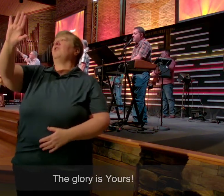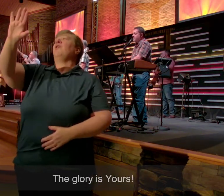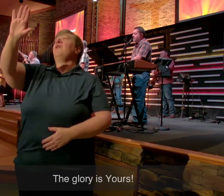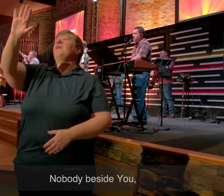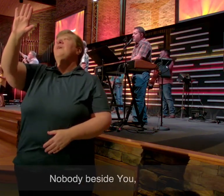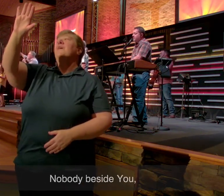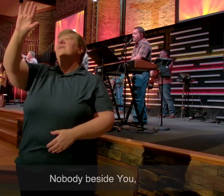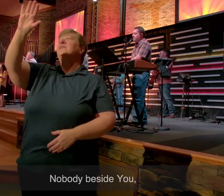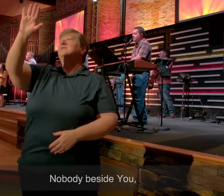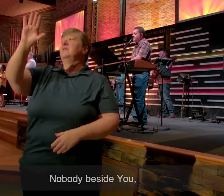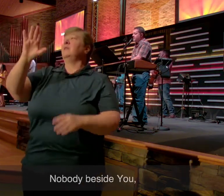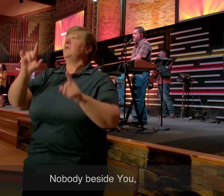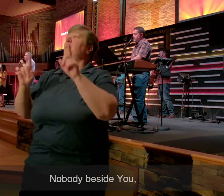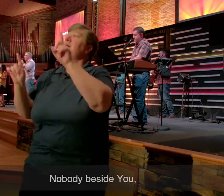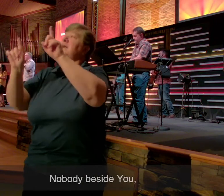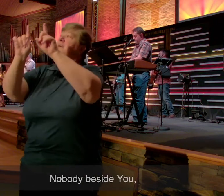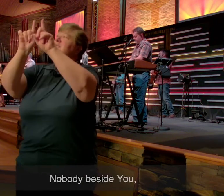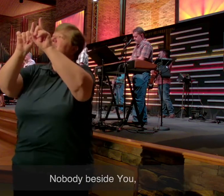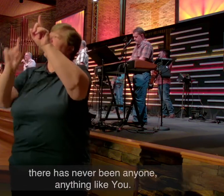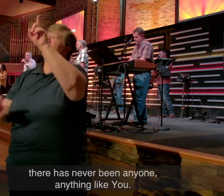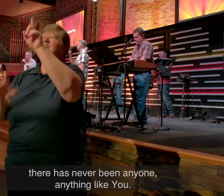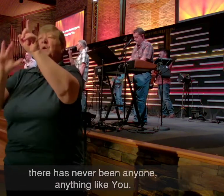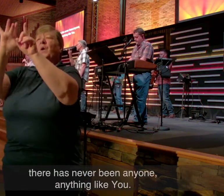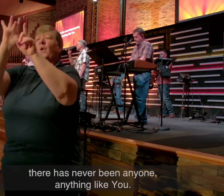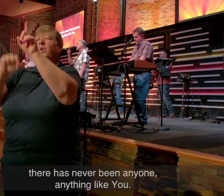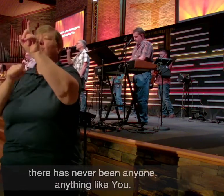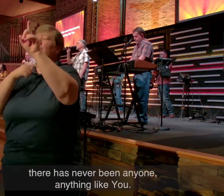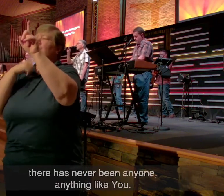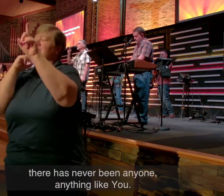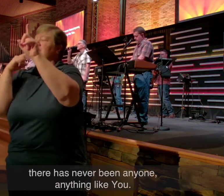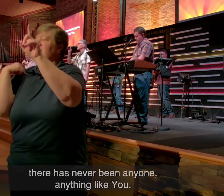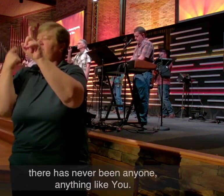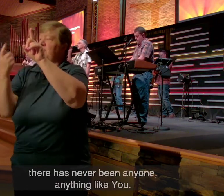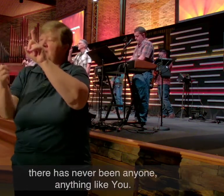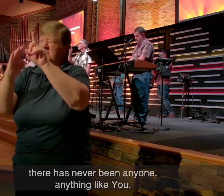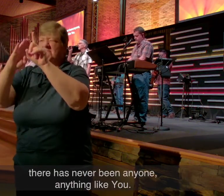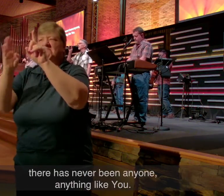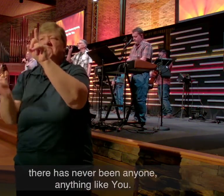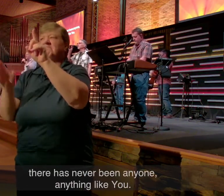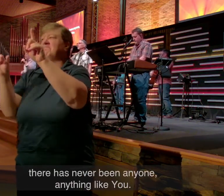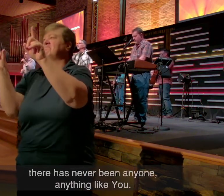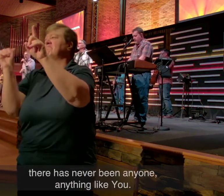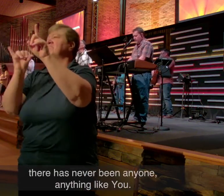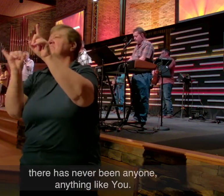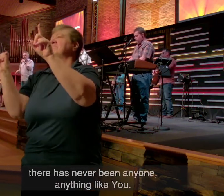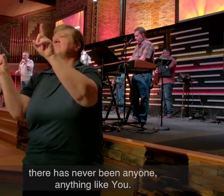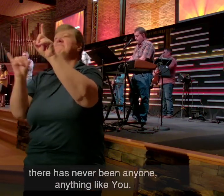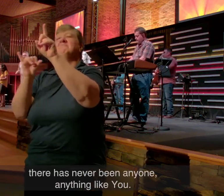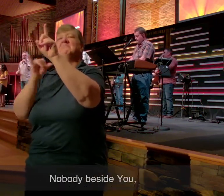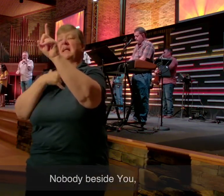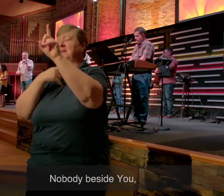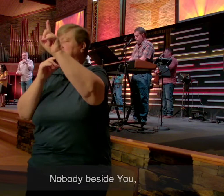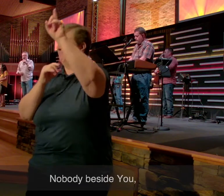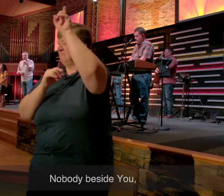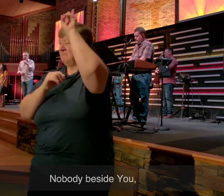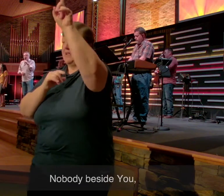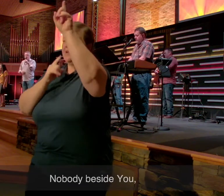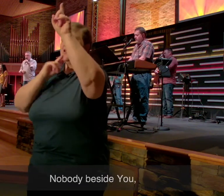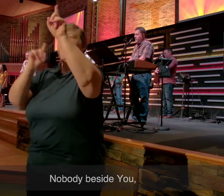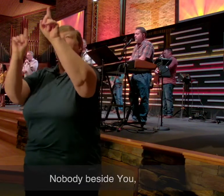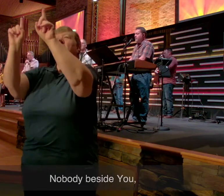yours Nobody beside you There has never been anyone, anything like you